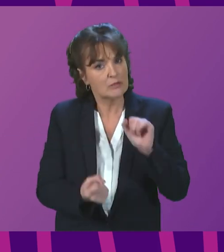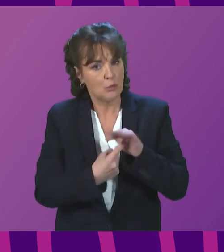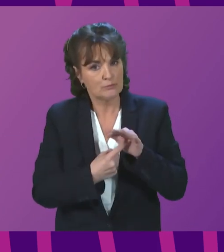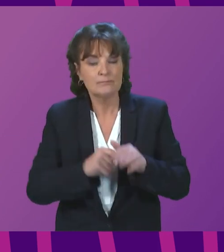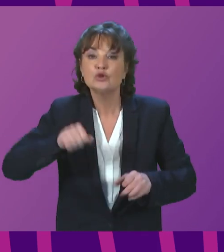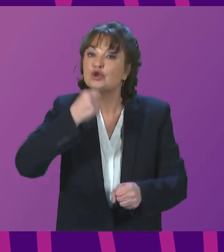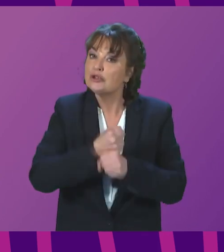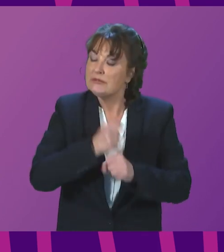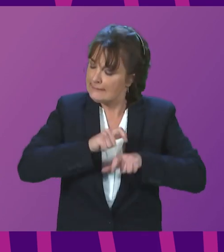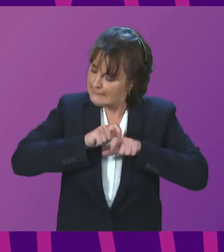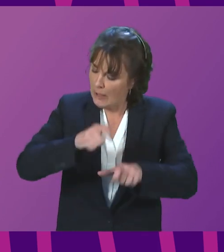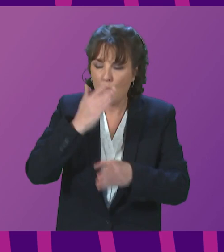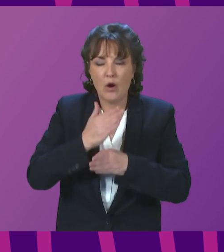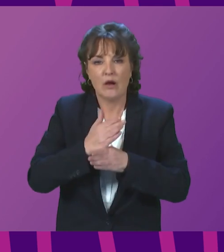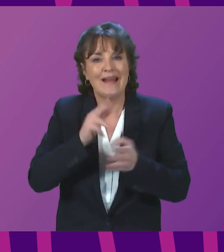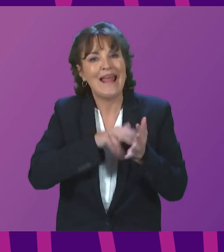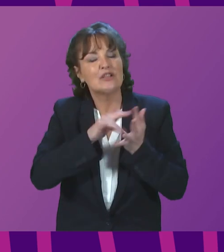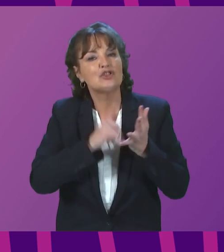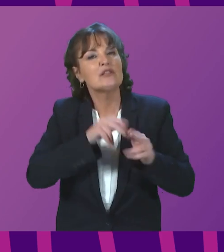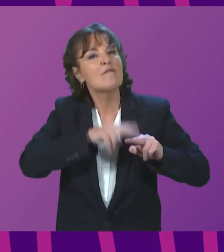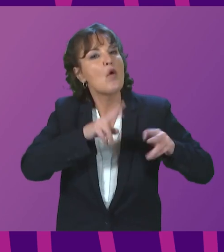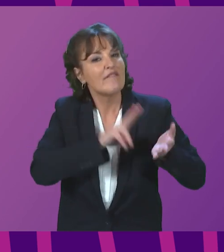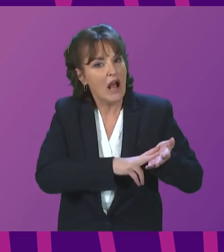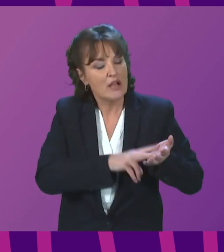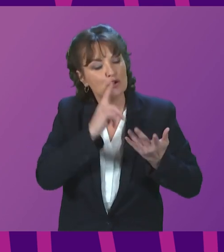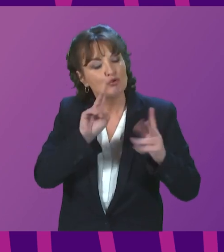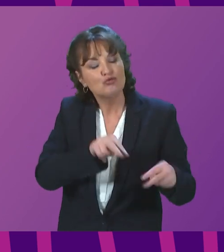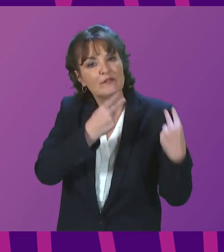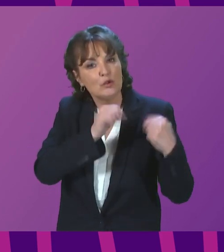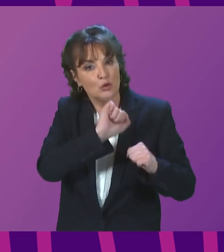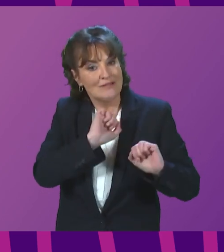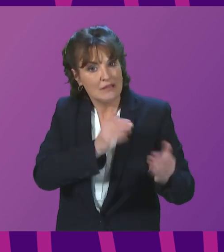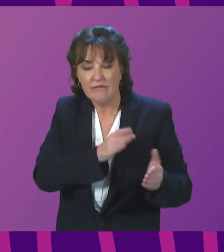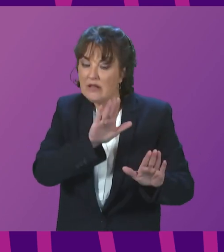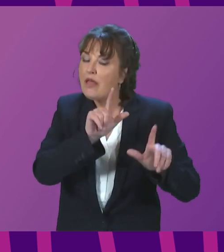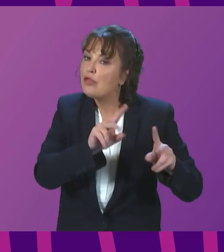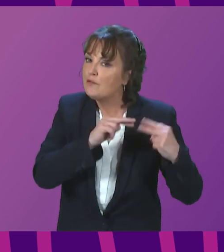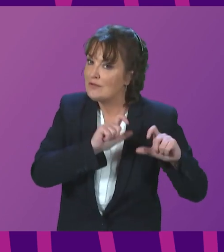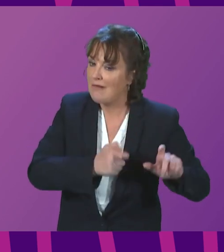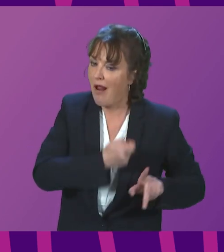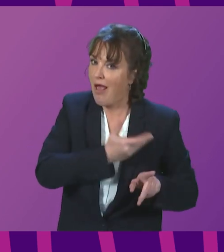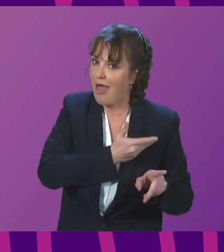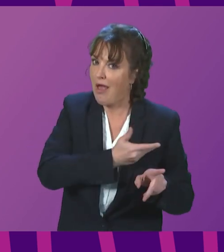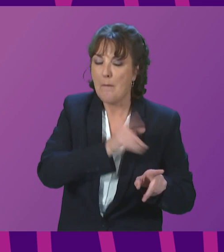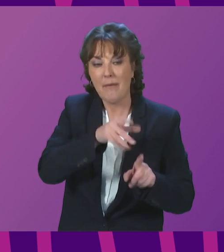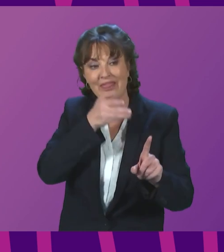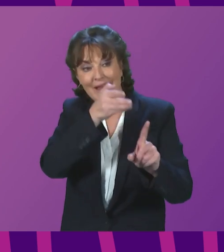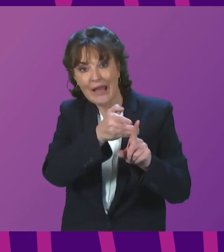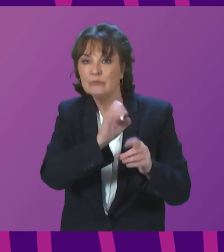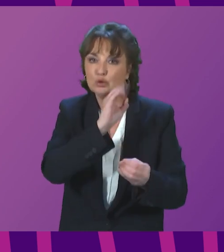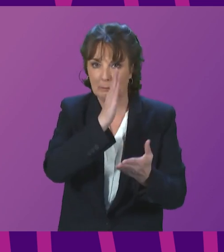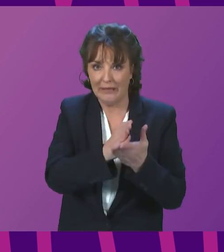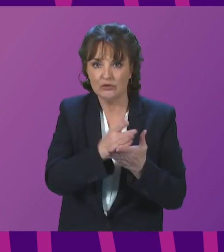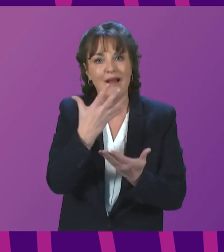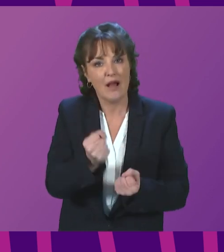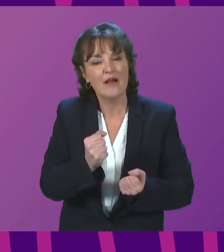The Scottish Government is currently working with NHS Fourth Valley to review the service. This review is in its early stages, but the aim will be to ensure a safe and